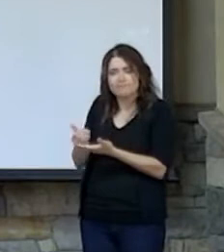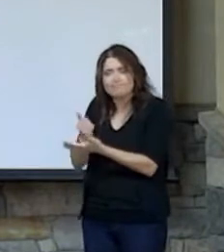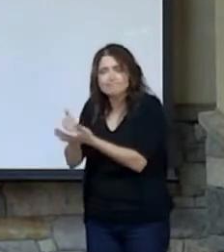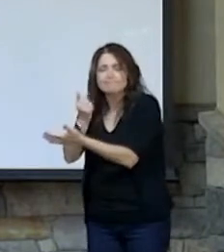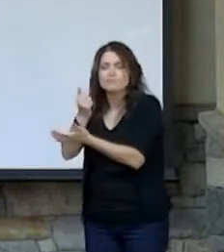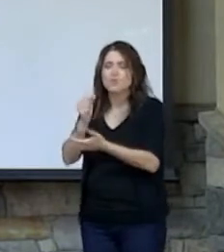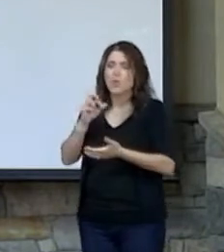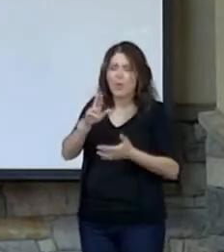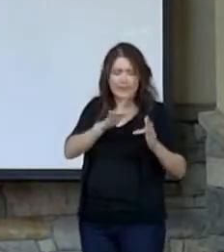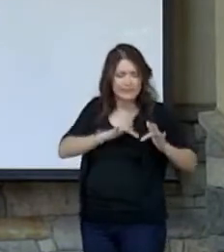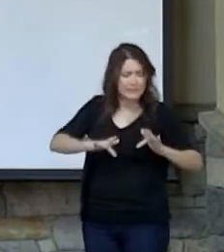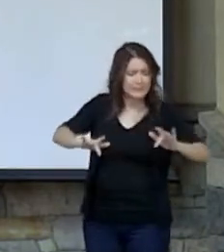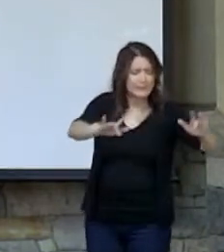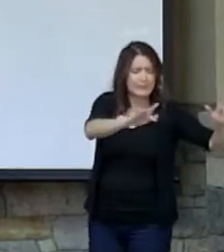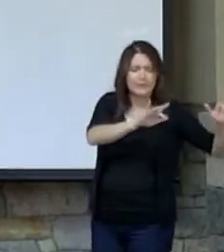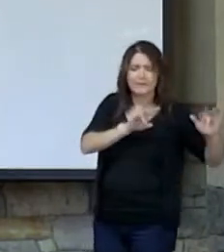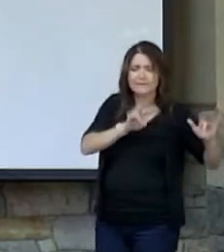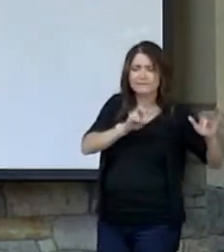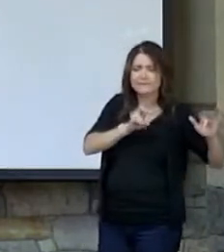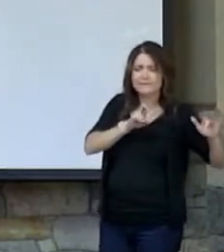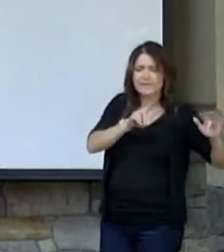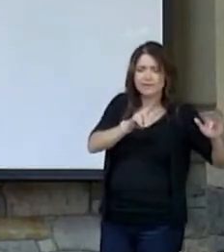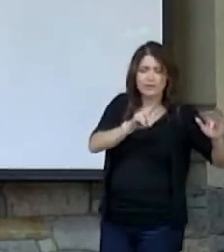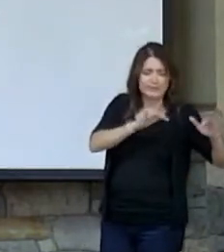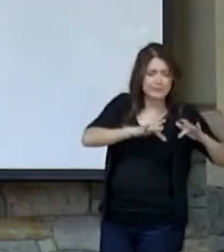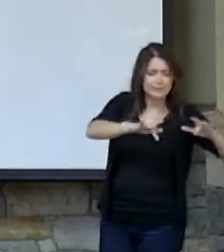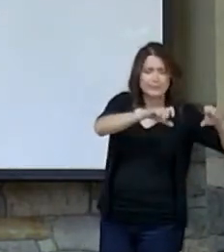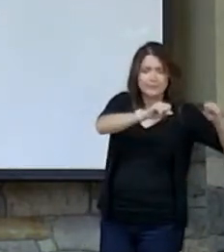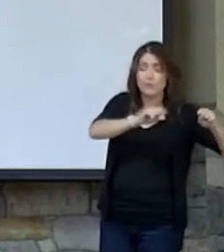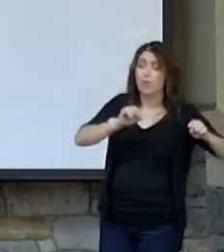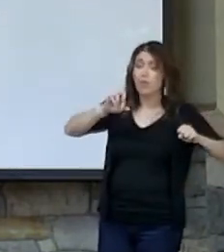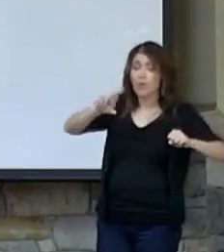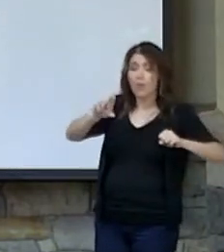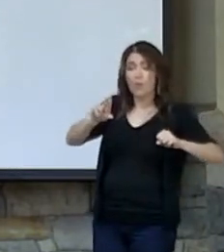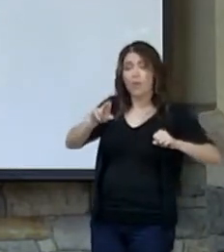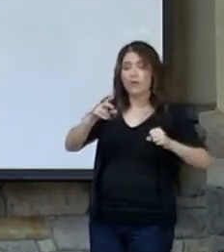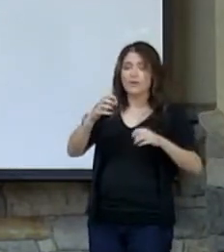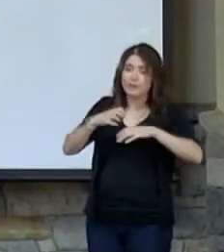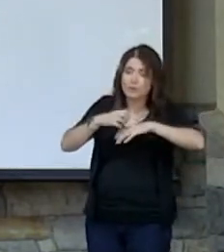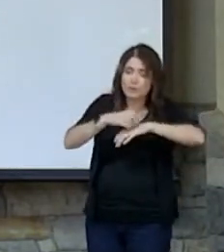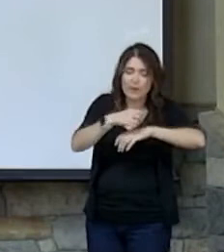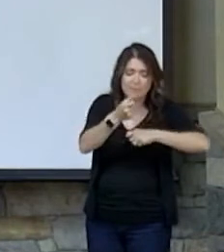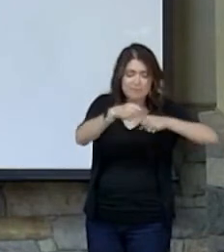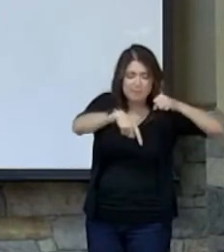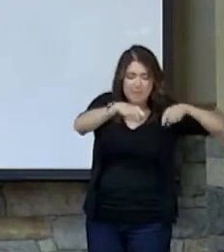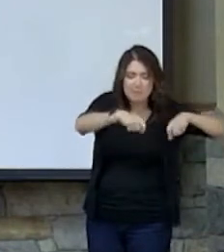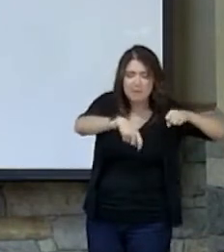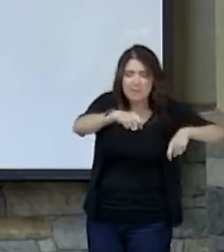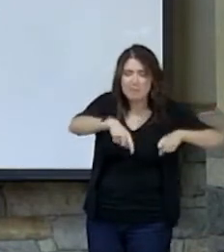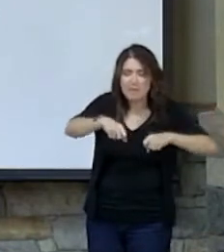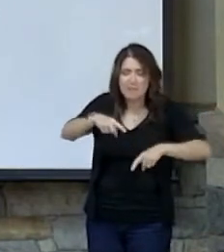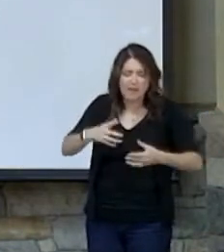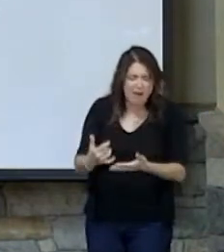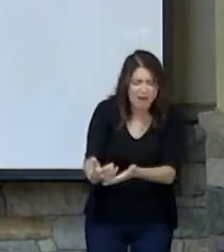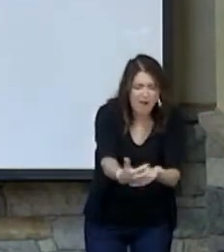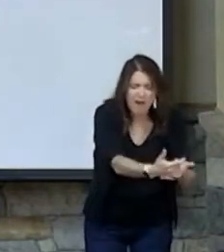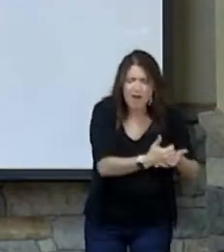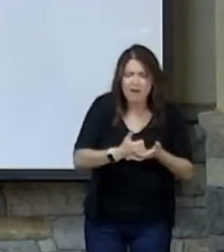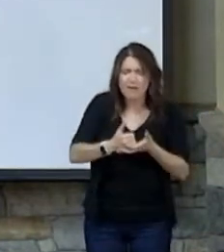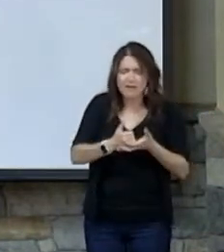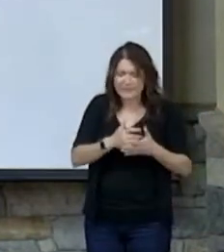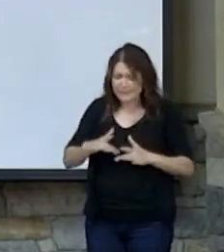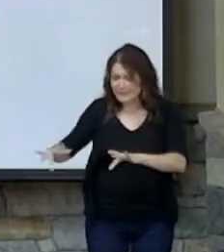vineyard bare, neither shall you gather the fallen grapes of your vineyard. You shall leave them for the poor and for the